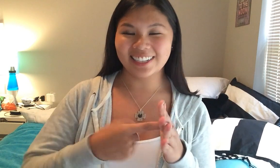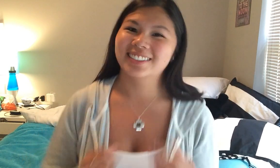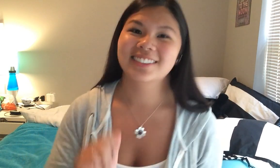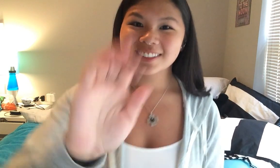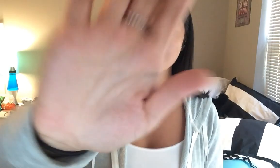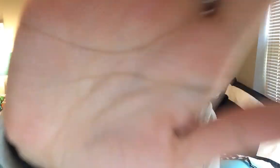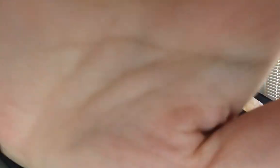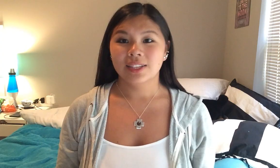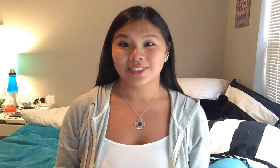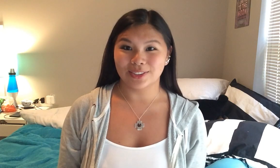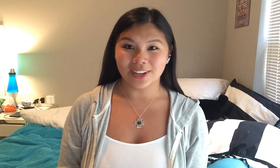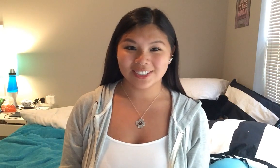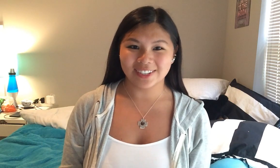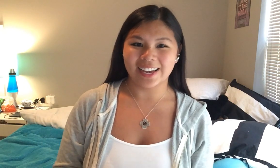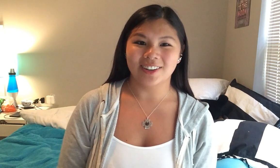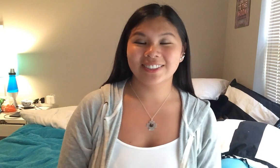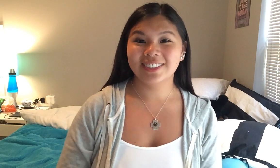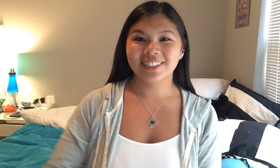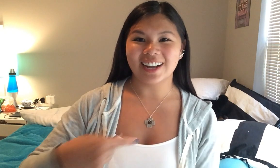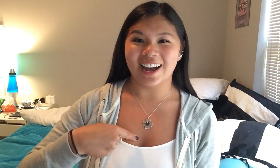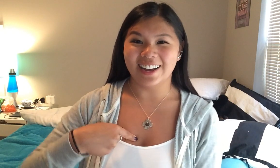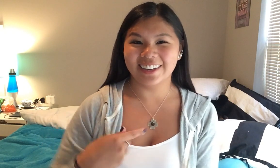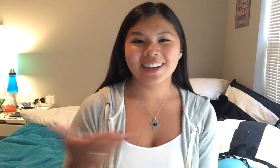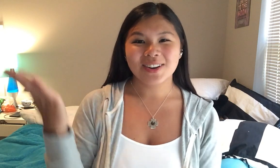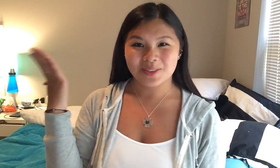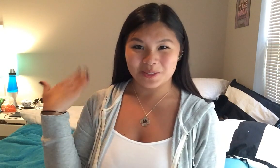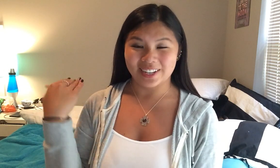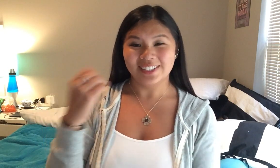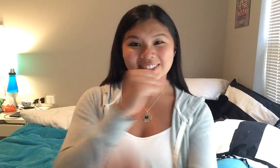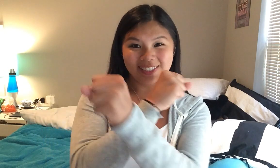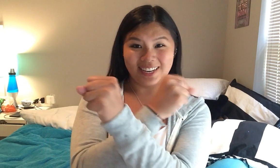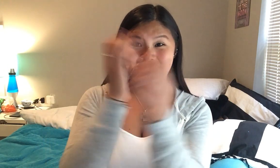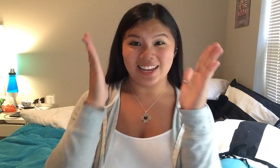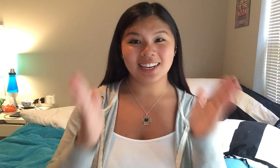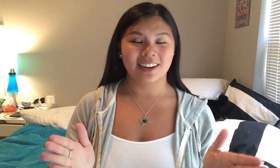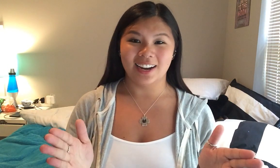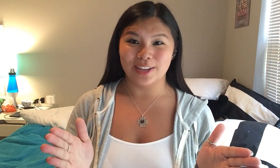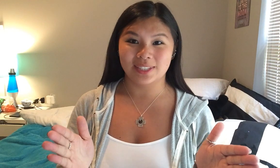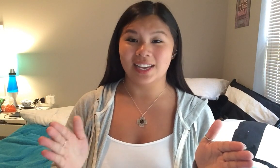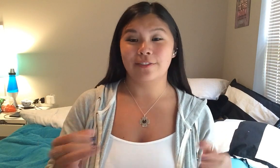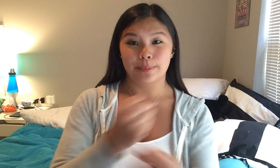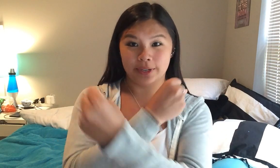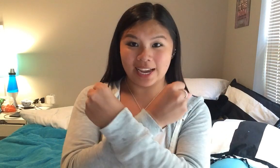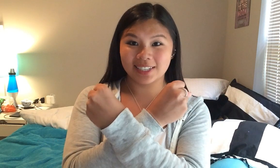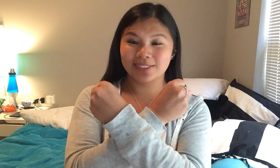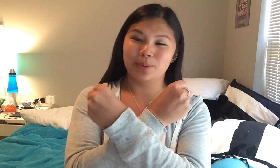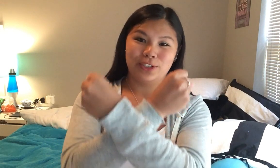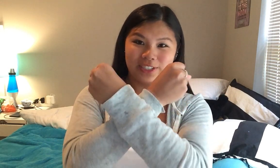so the song starts out I was the knight and I use the sign for protect which looks